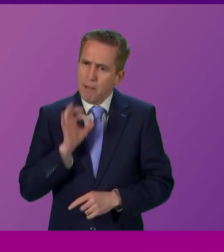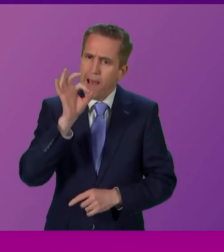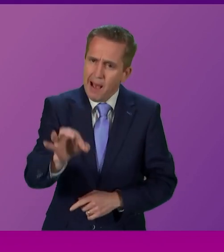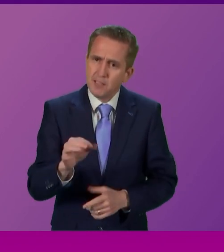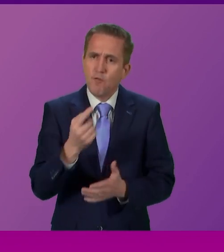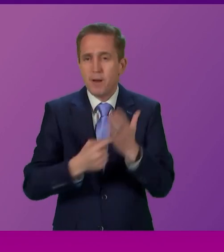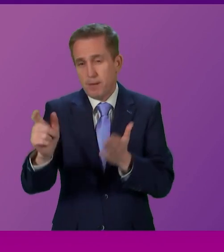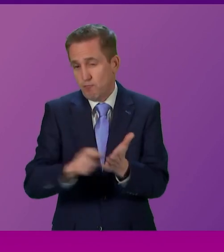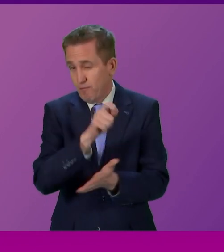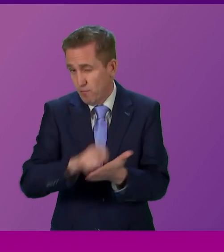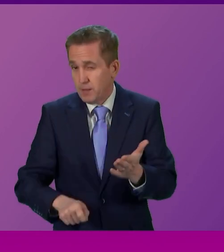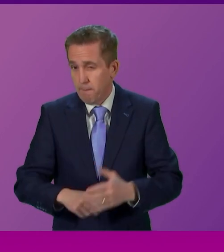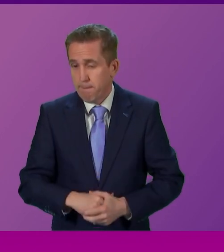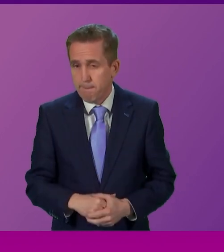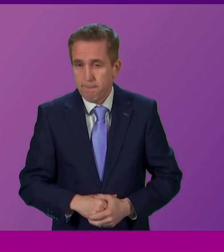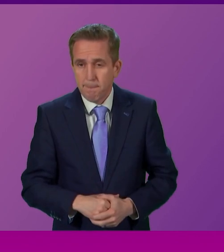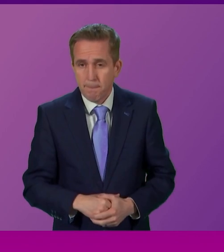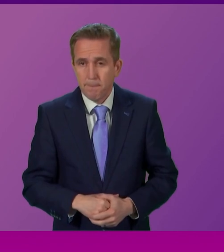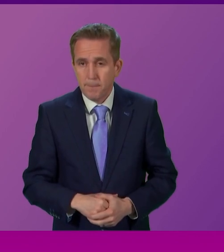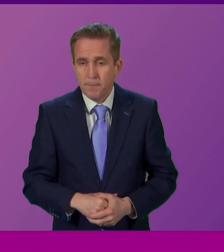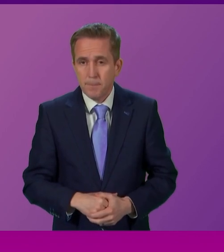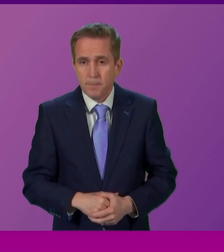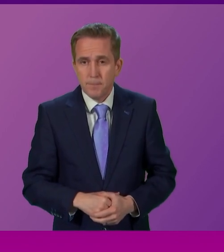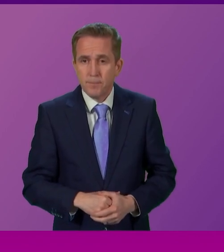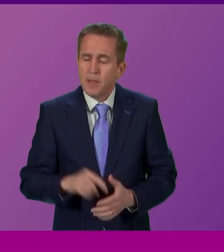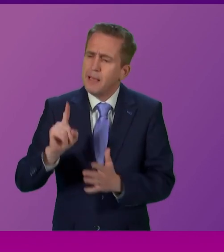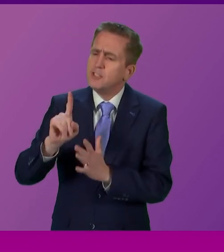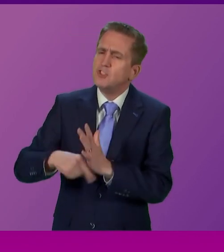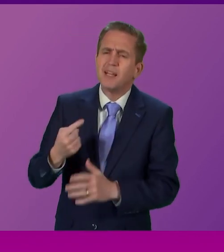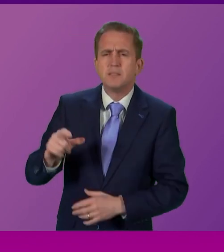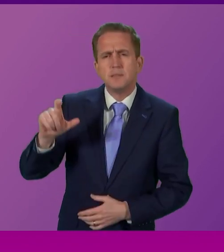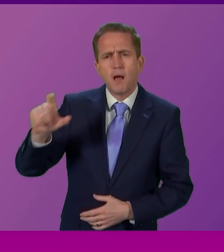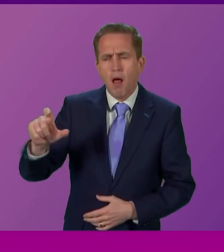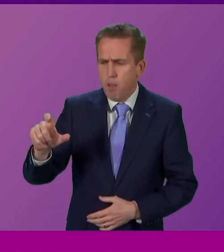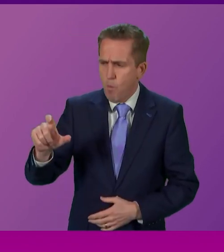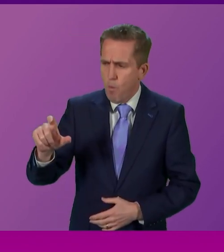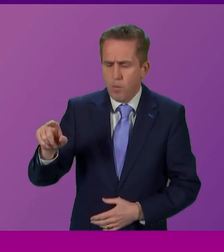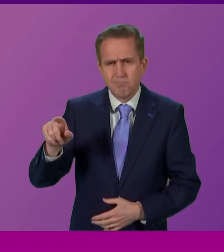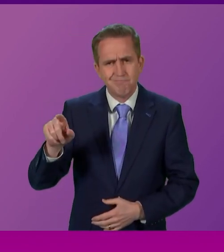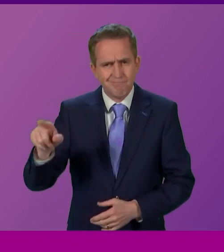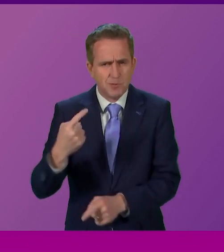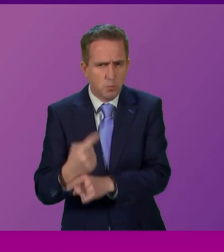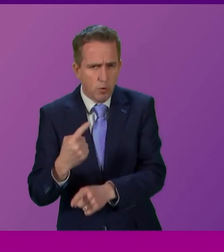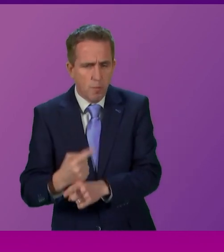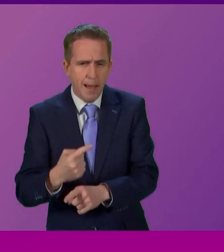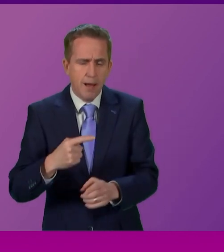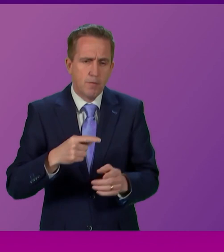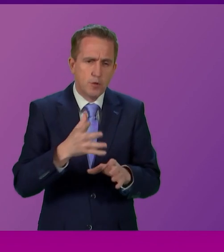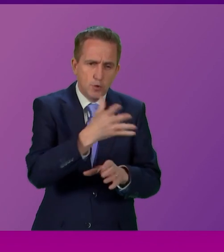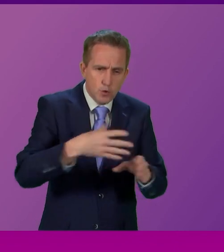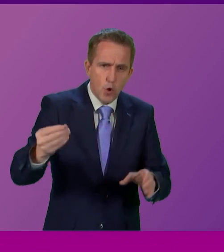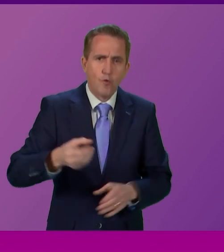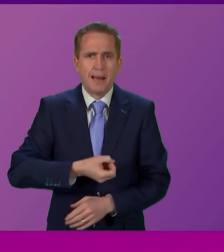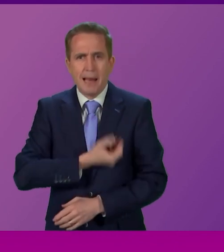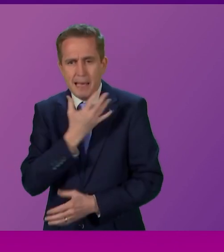just want to address my colleague Jackson Carlaw who spoke of the Tory, Labour and SNP